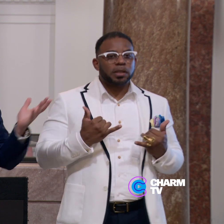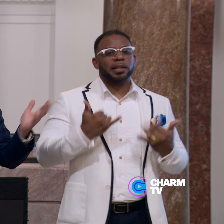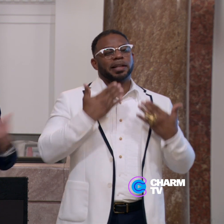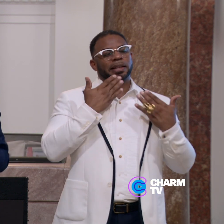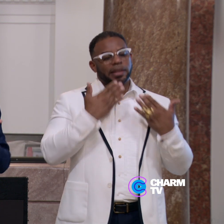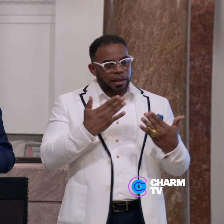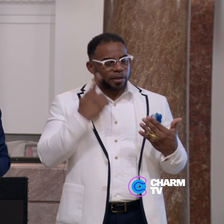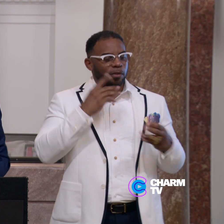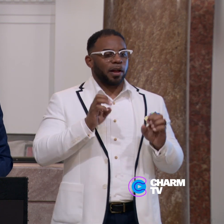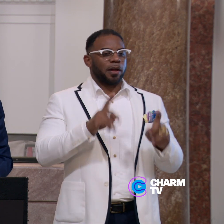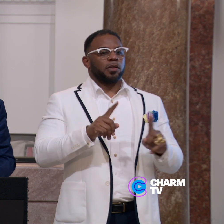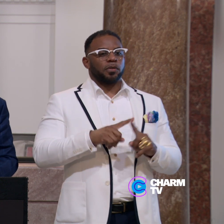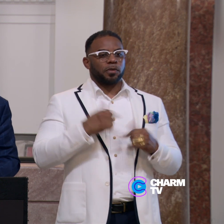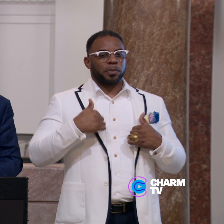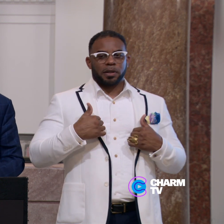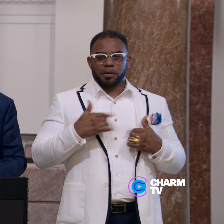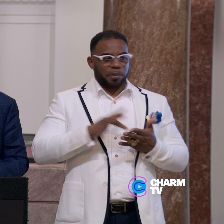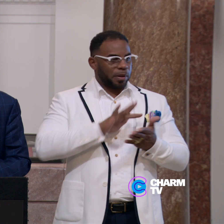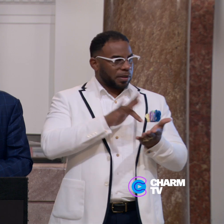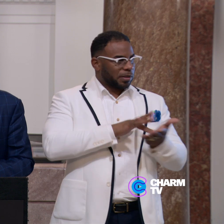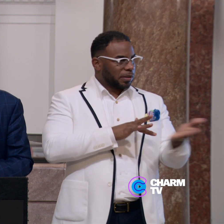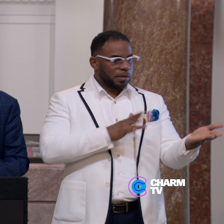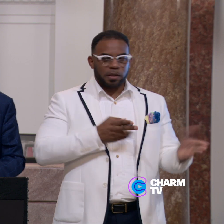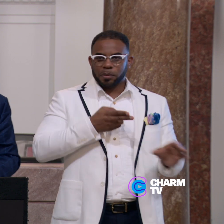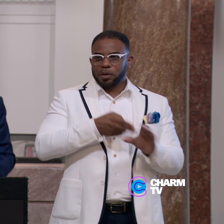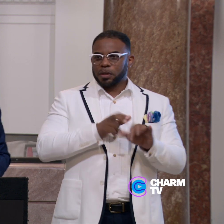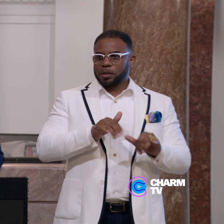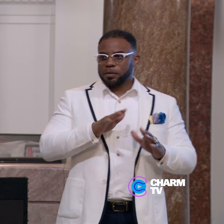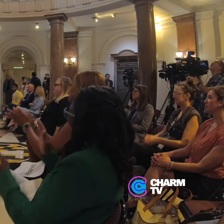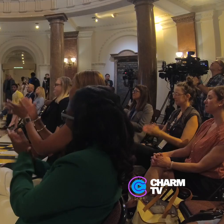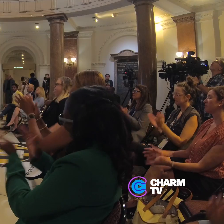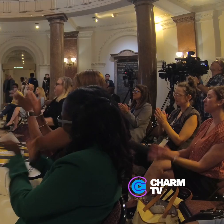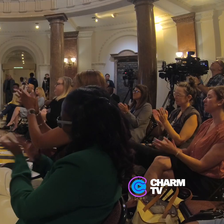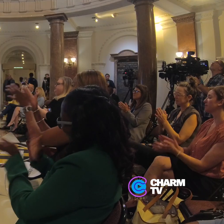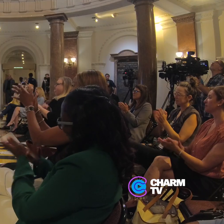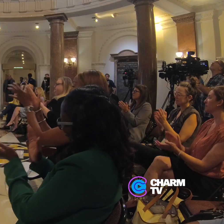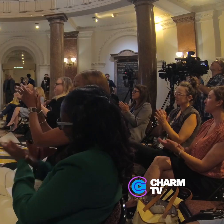thank you for the opportunity for me and the medical center to participate in this great effort.